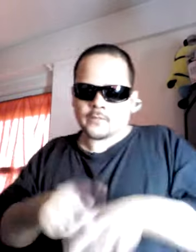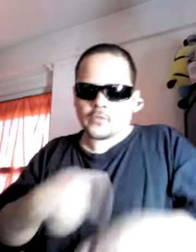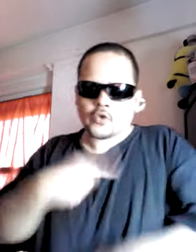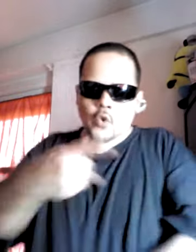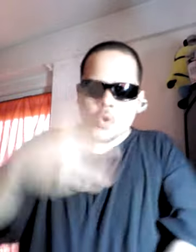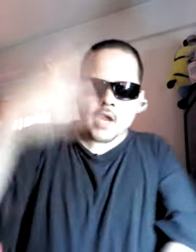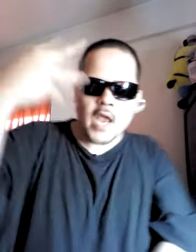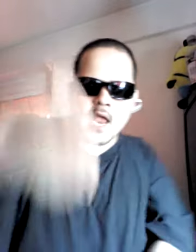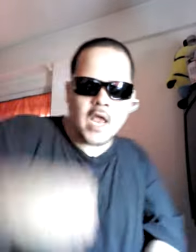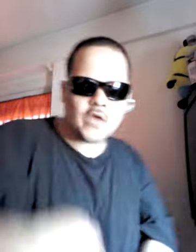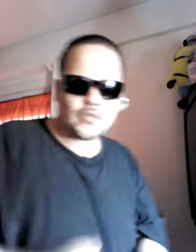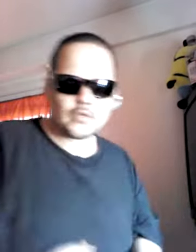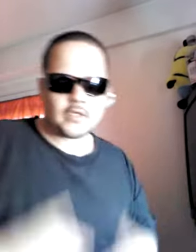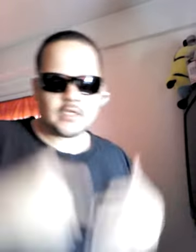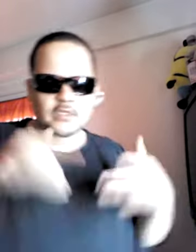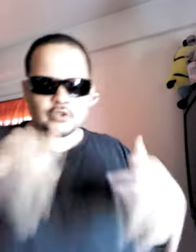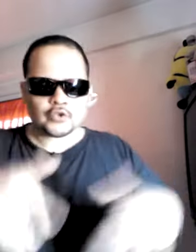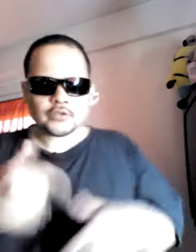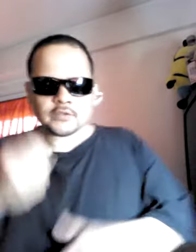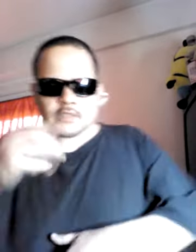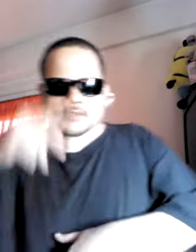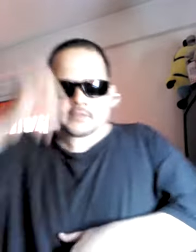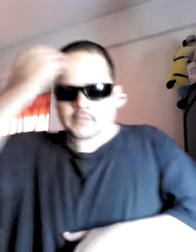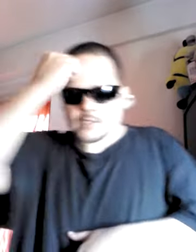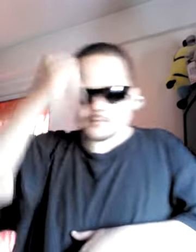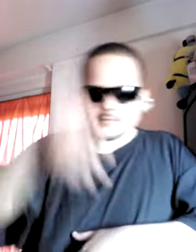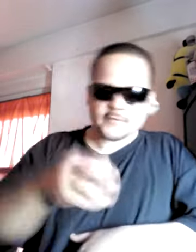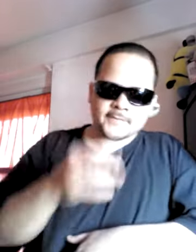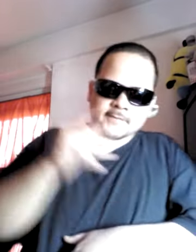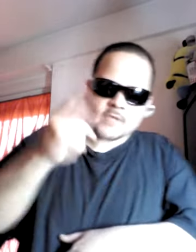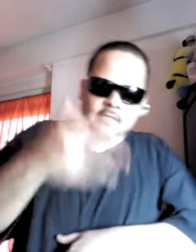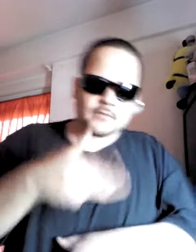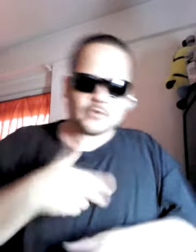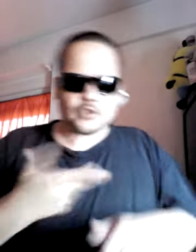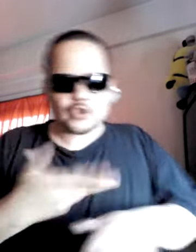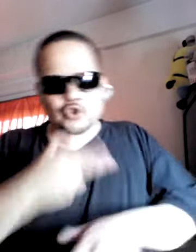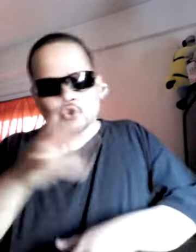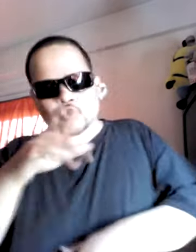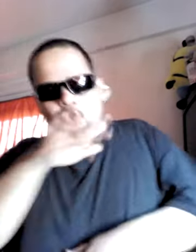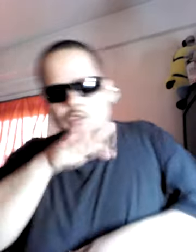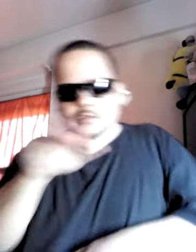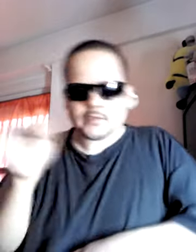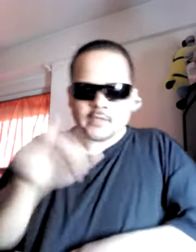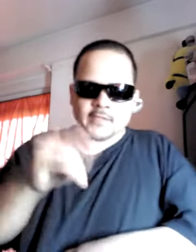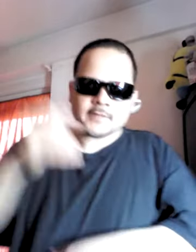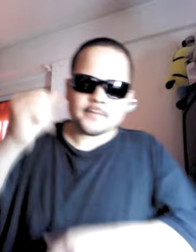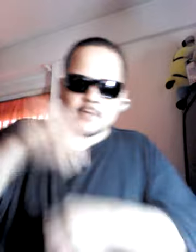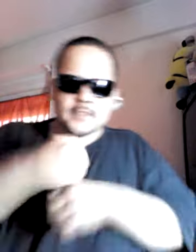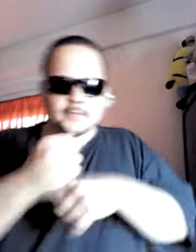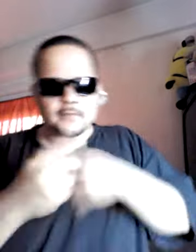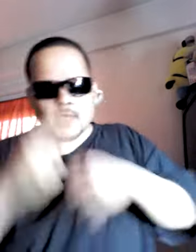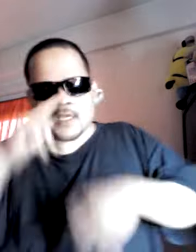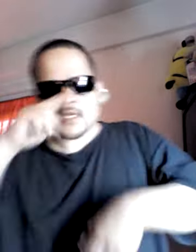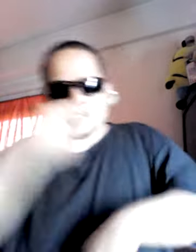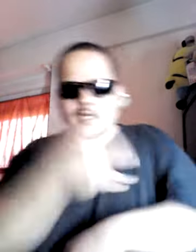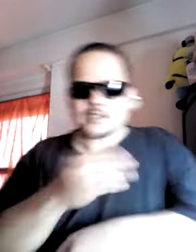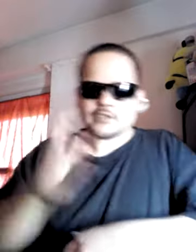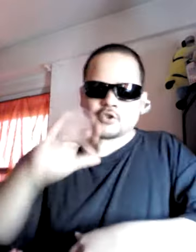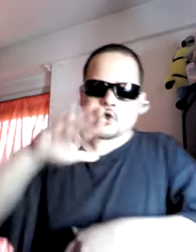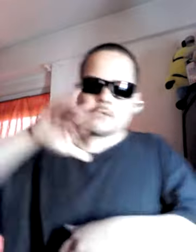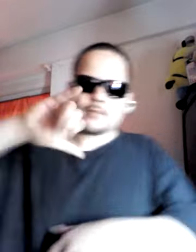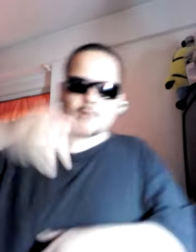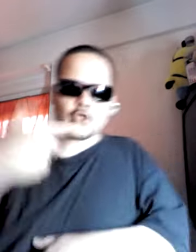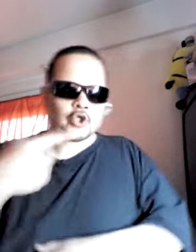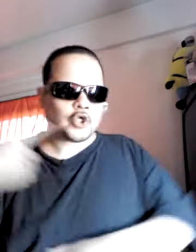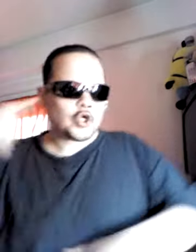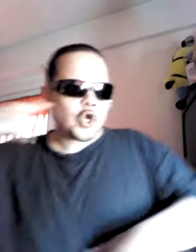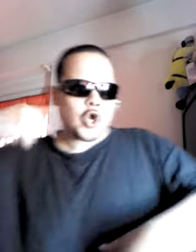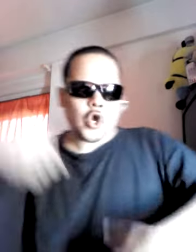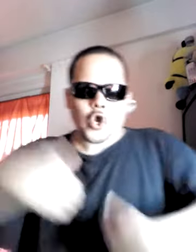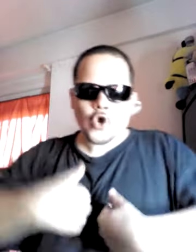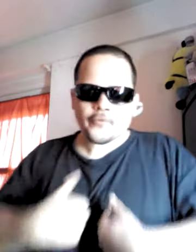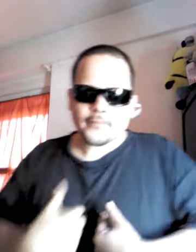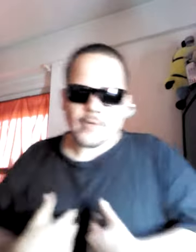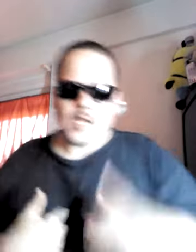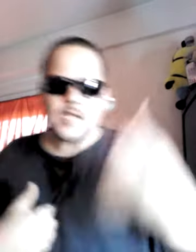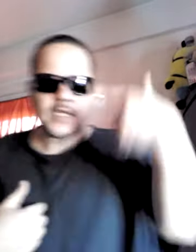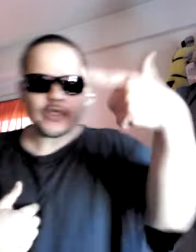out Dump the motherfuckin' Glock, it was dirty Bam, throw the nigga, throw the damn chill Oh shit, opened up the door